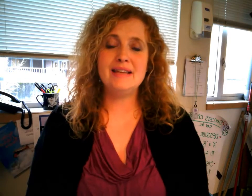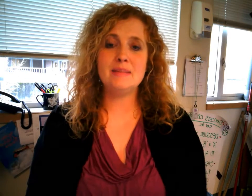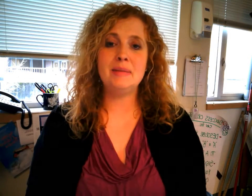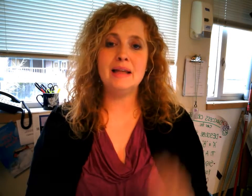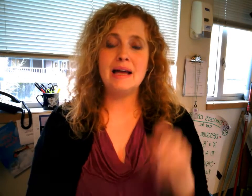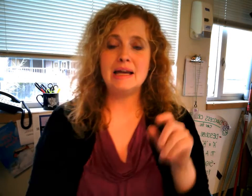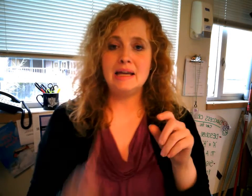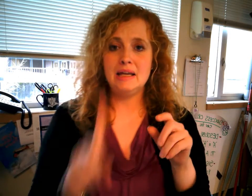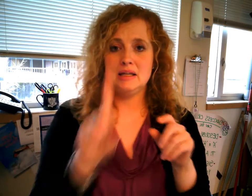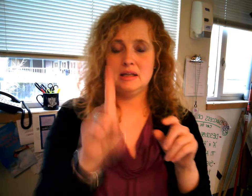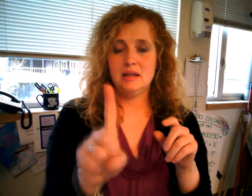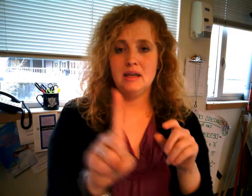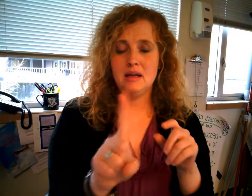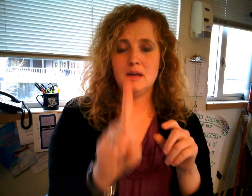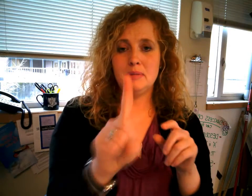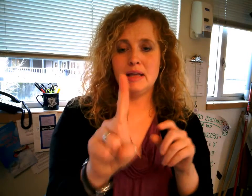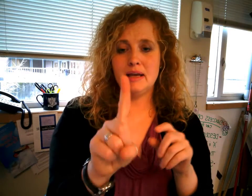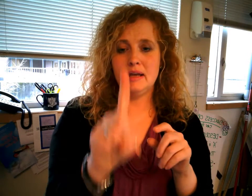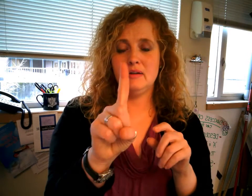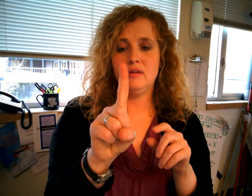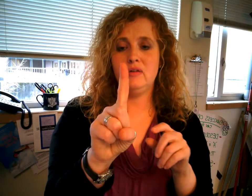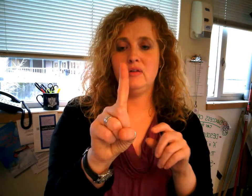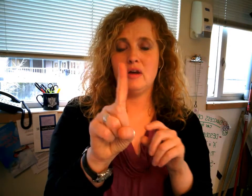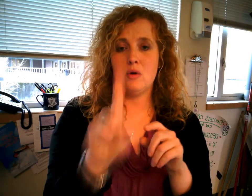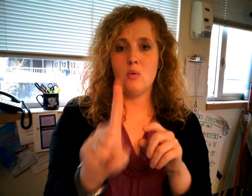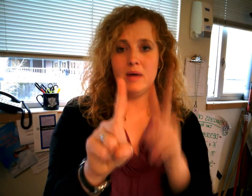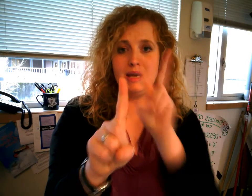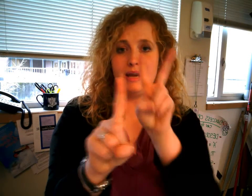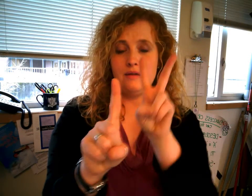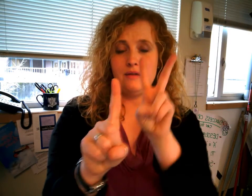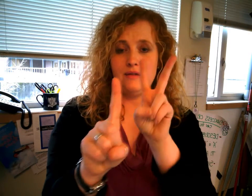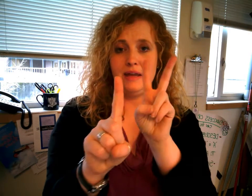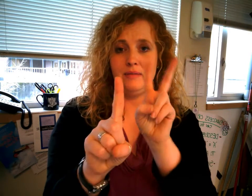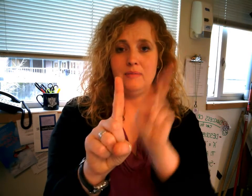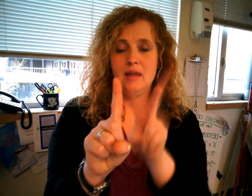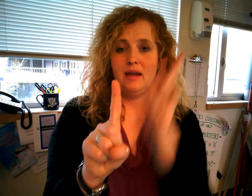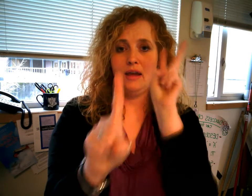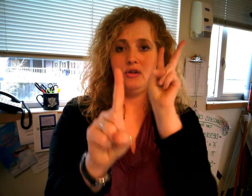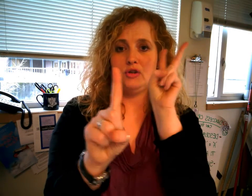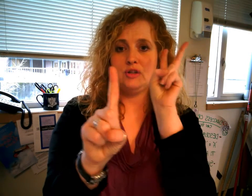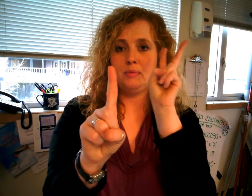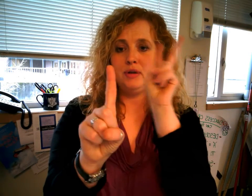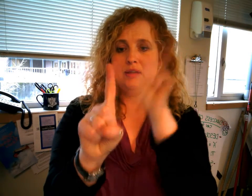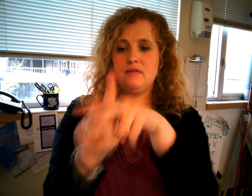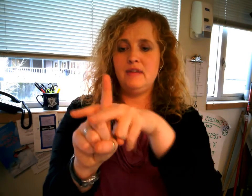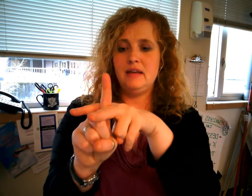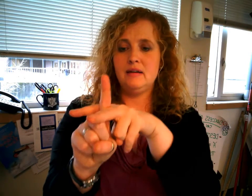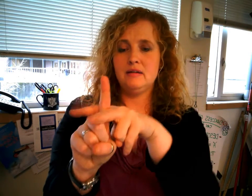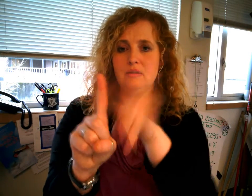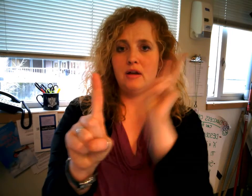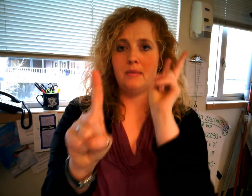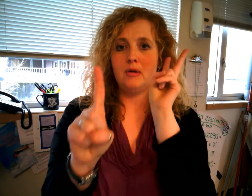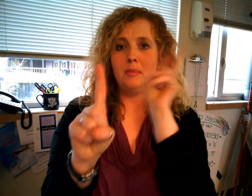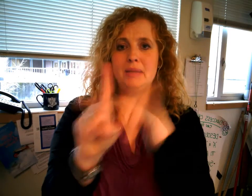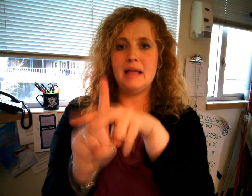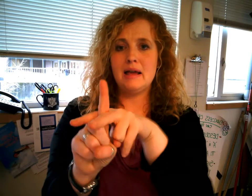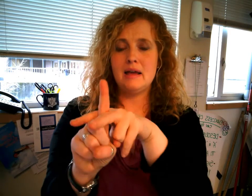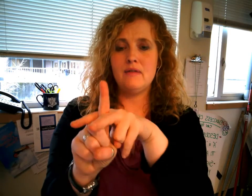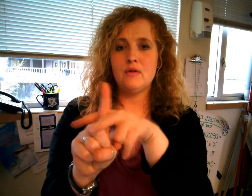apply apply is a one and a V and you're just putting the V I'm going to apply for a